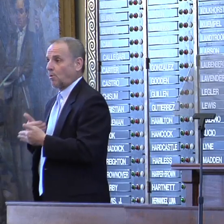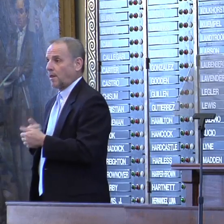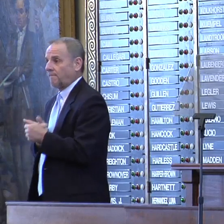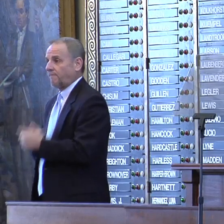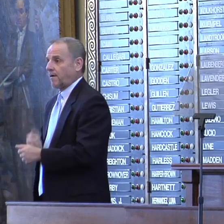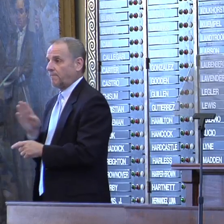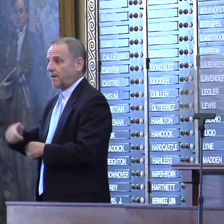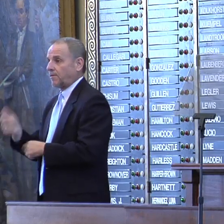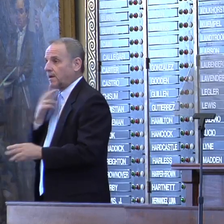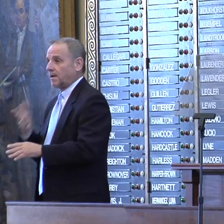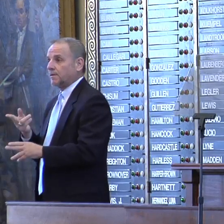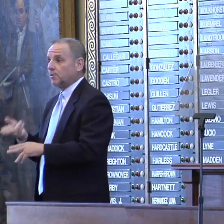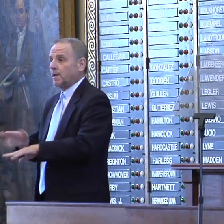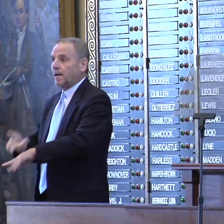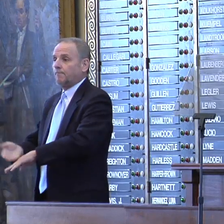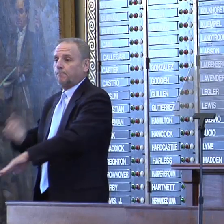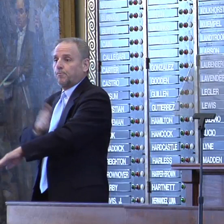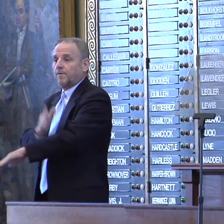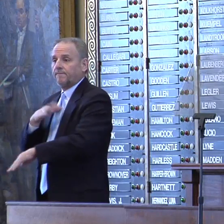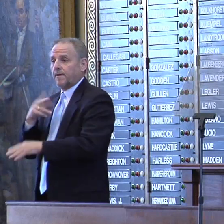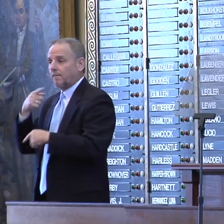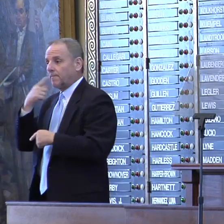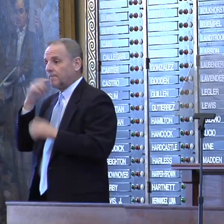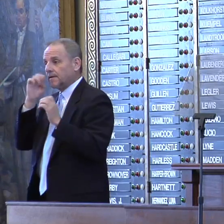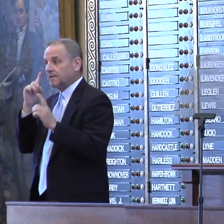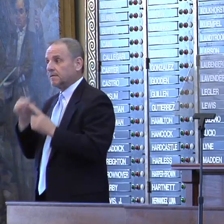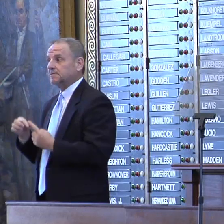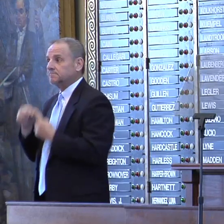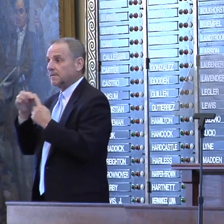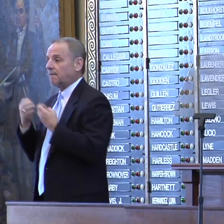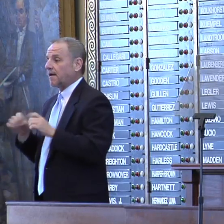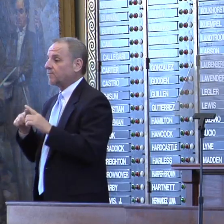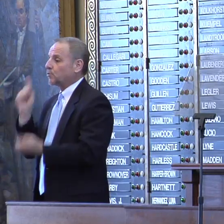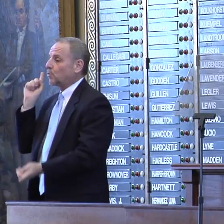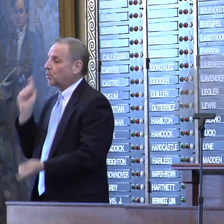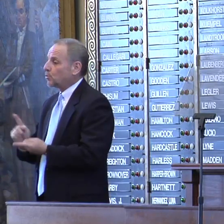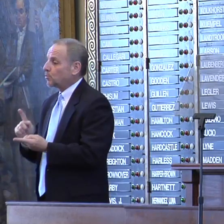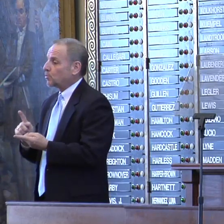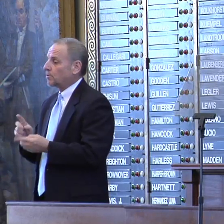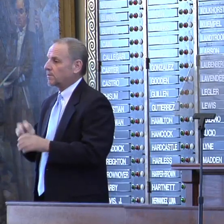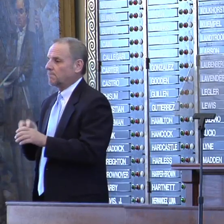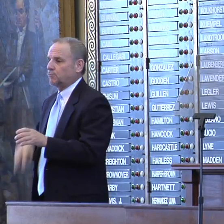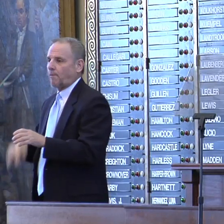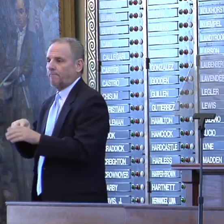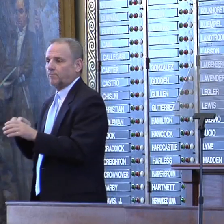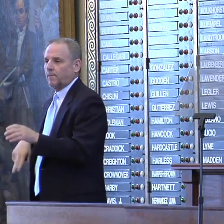aimed at improving our public education system, especially efforts to reduce the dropout rate.